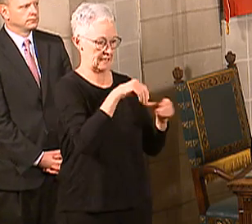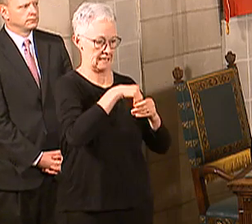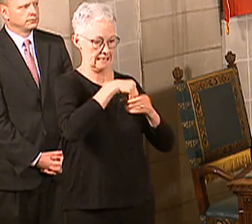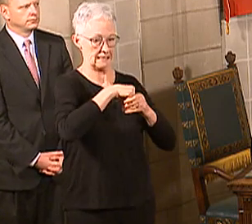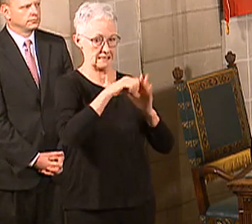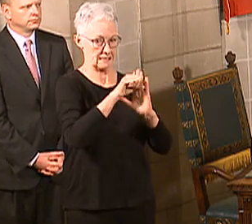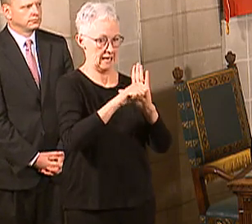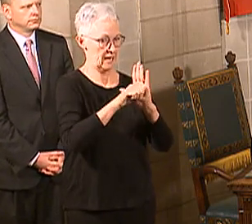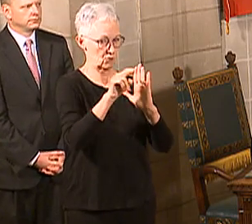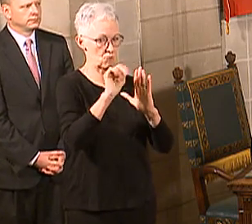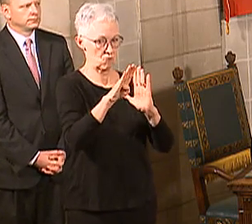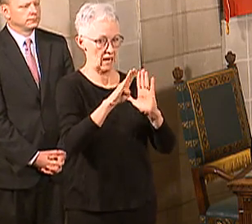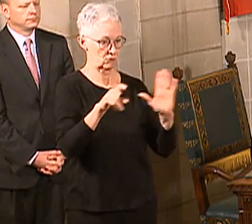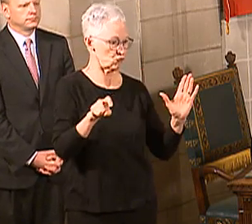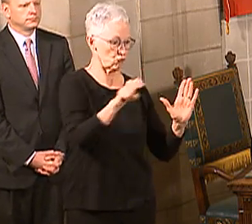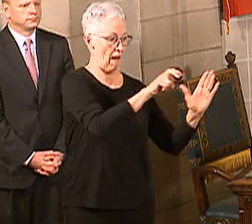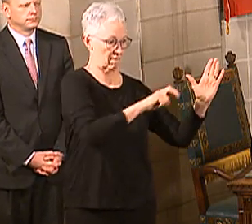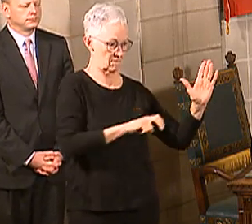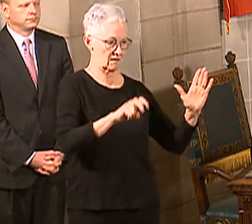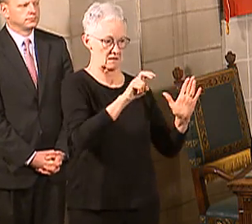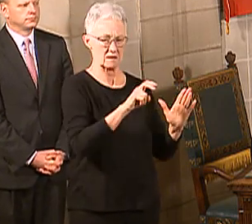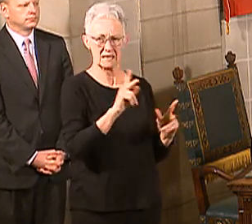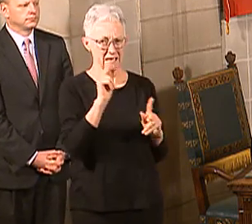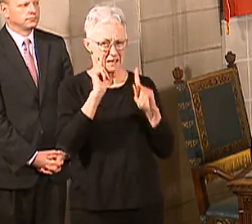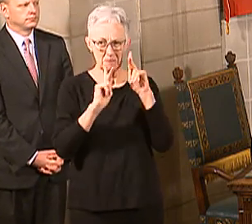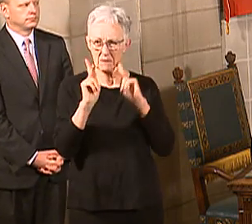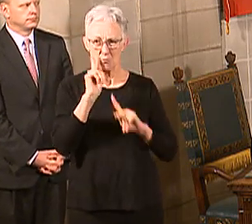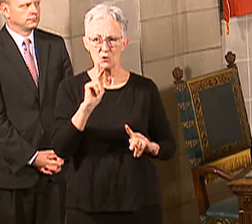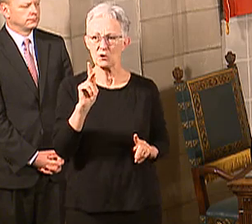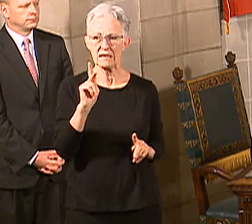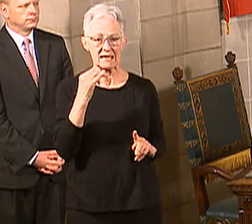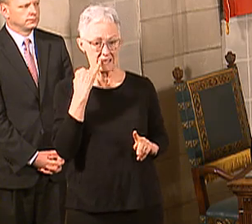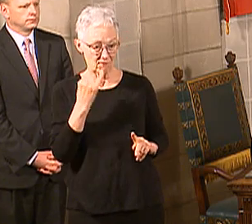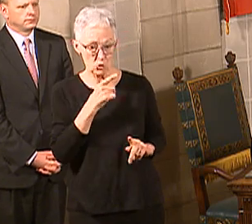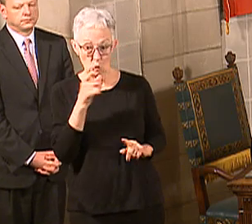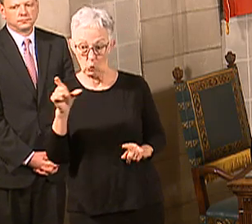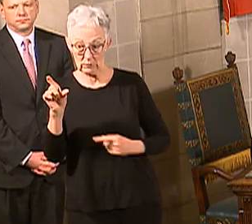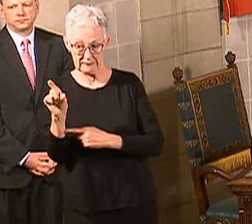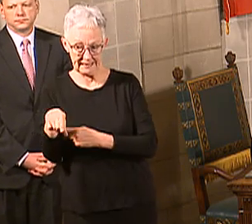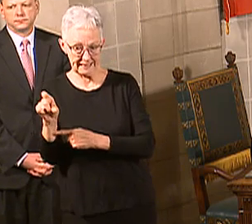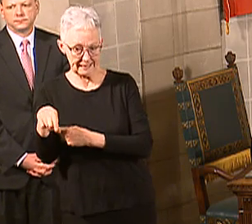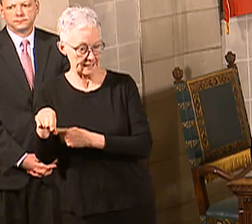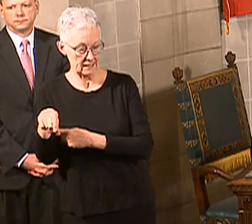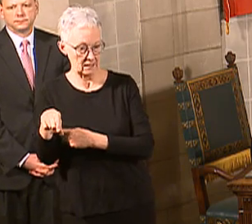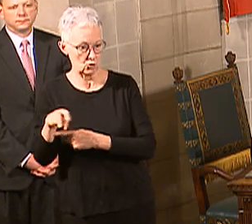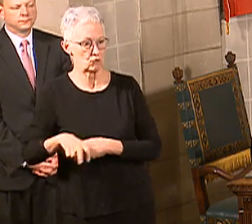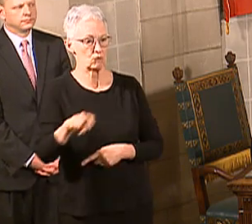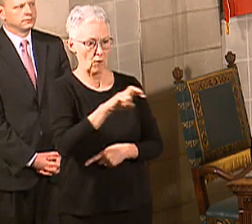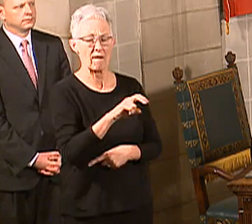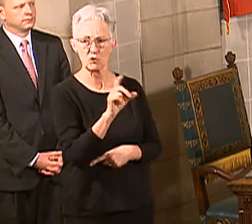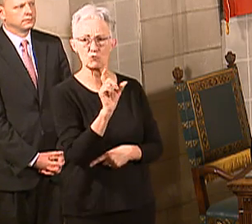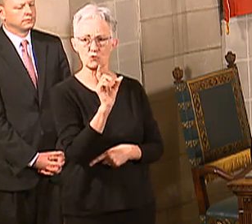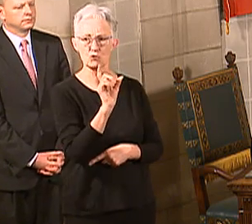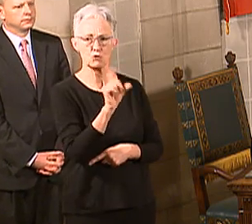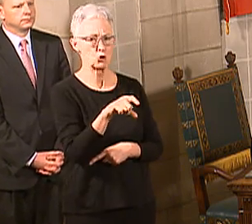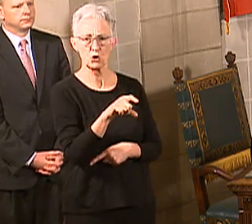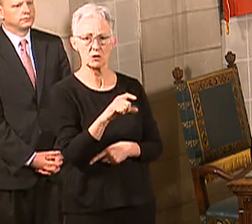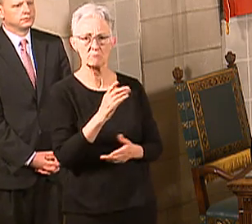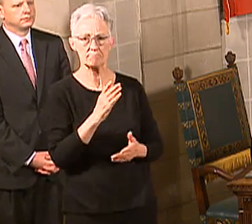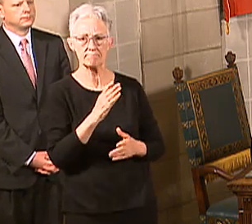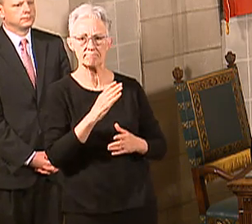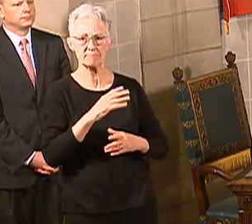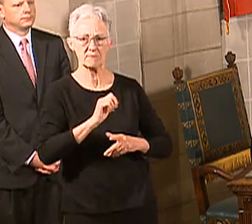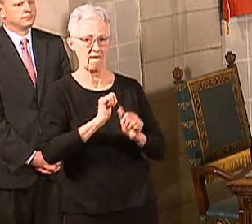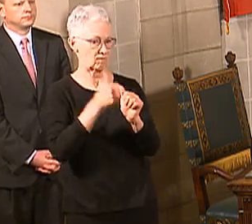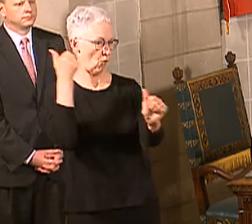really folks around the state ought to be really any of that non-essential travel, they ought to be curtailing. And that's actually what we see right now, right,